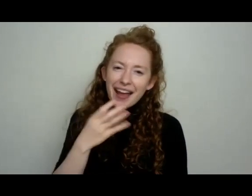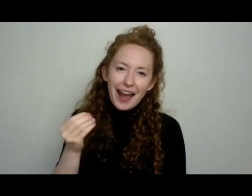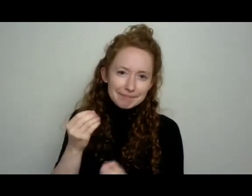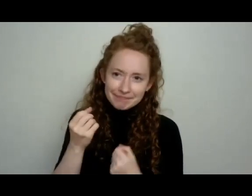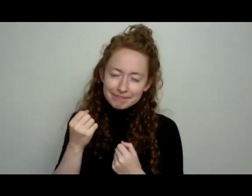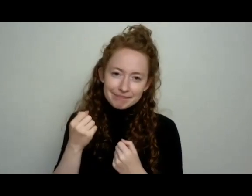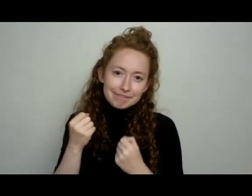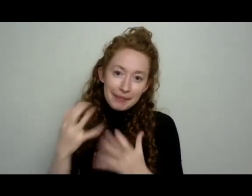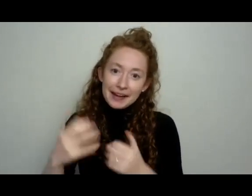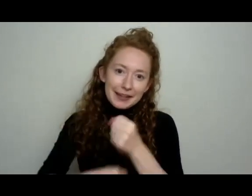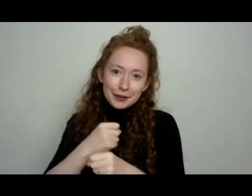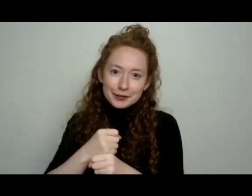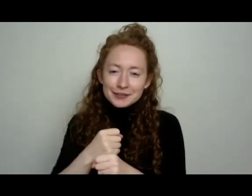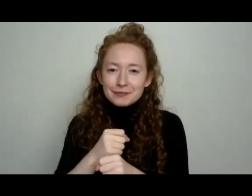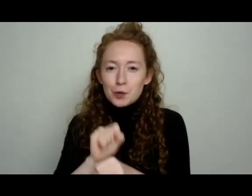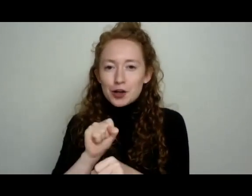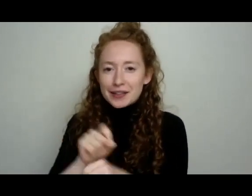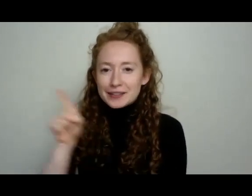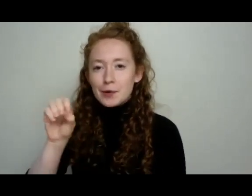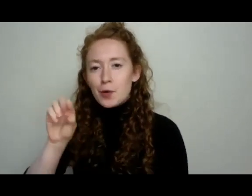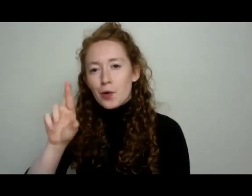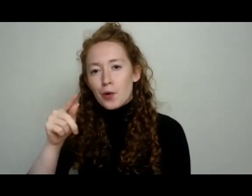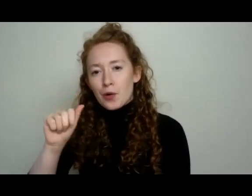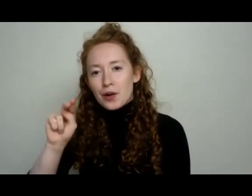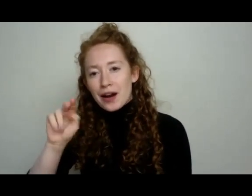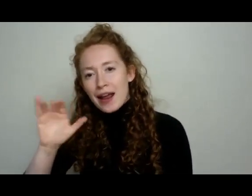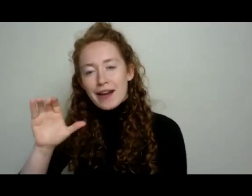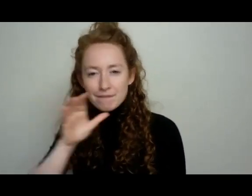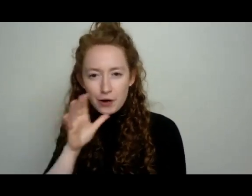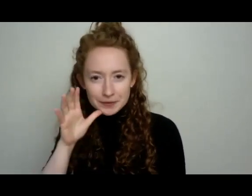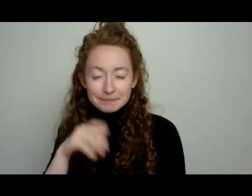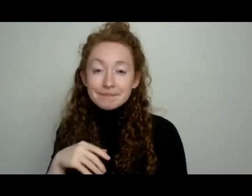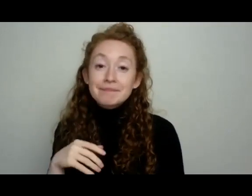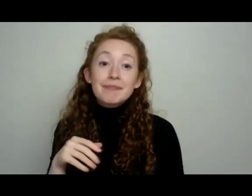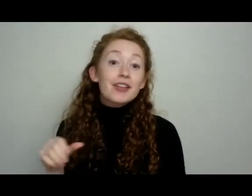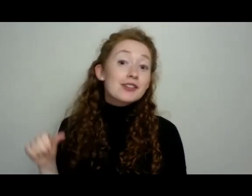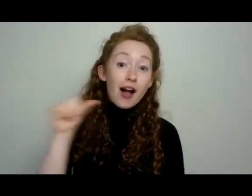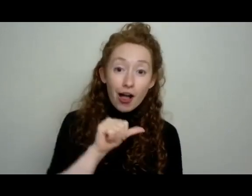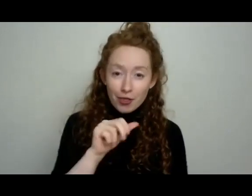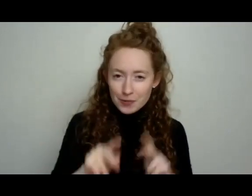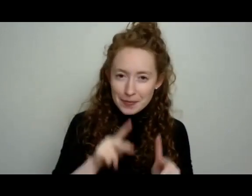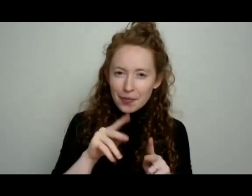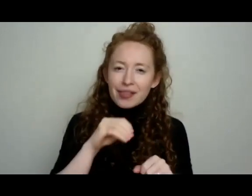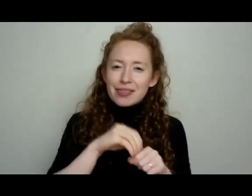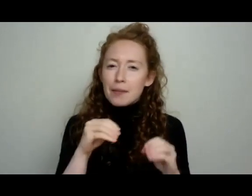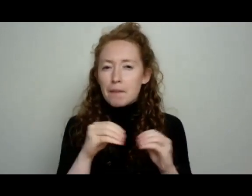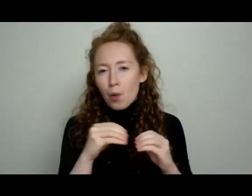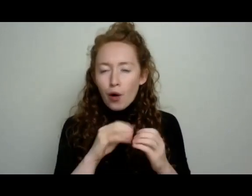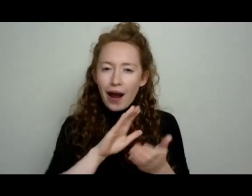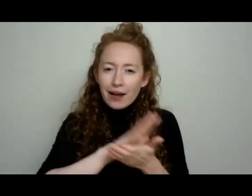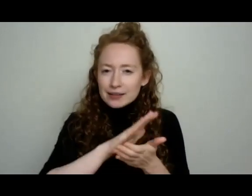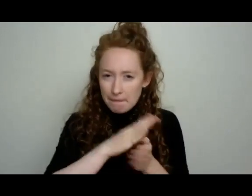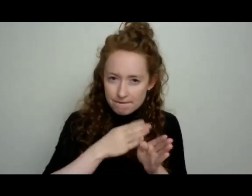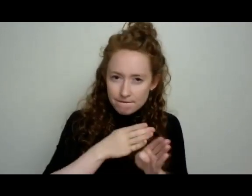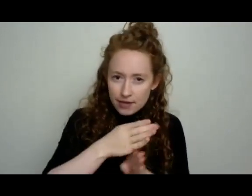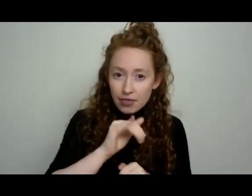organic farms. Also, there's a whole other set of folks that tend to be a little more on the in the academic space that